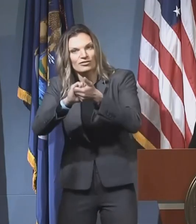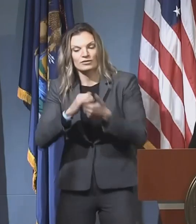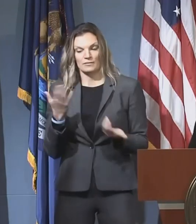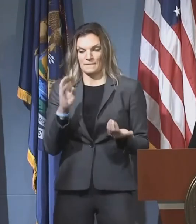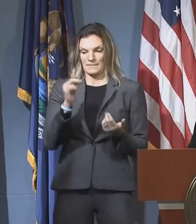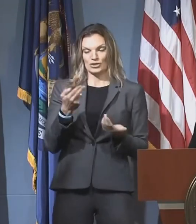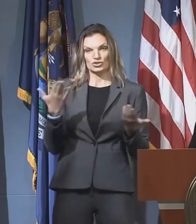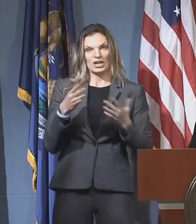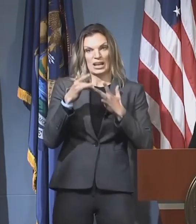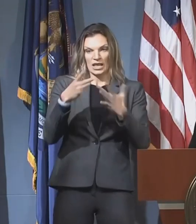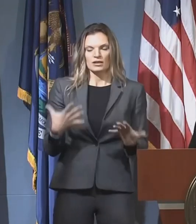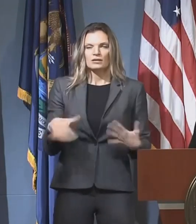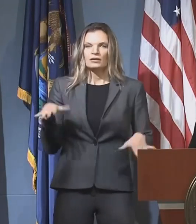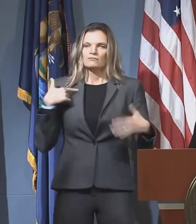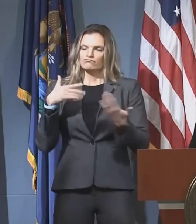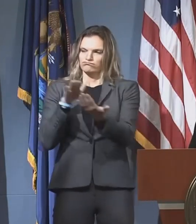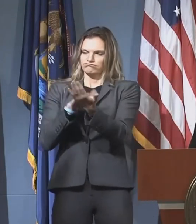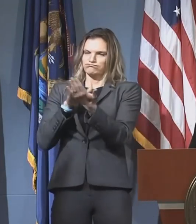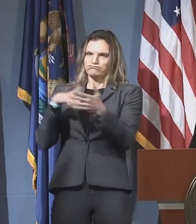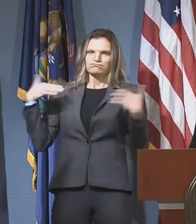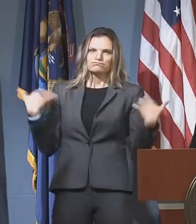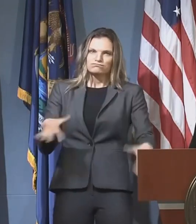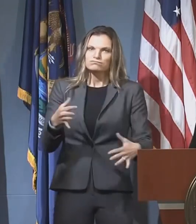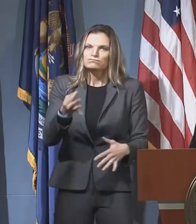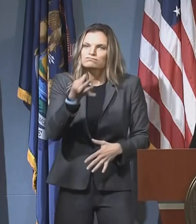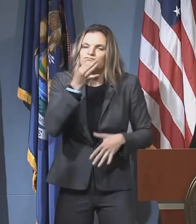leadership. And we're going to get through this.